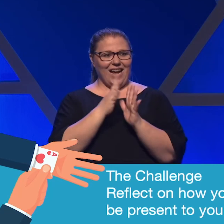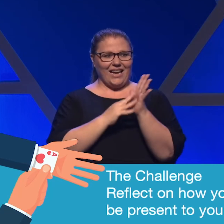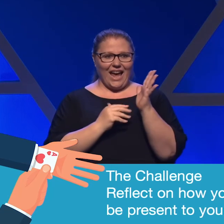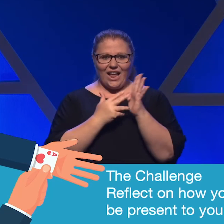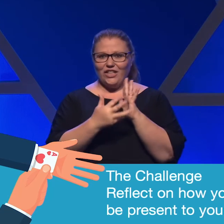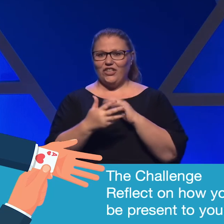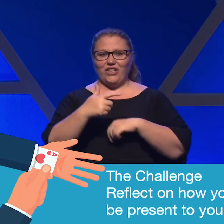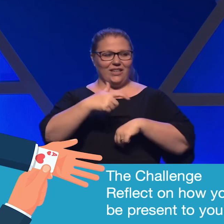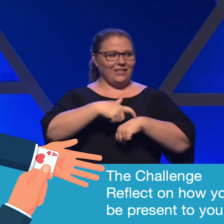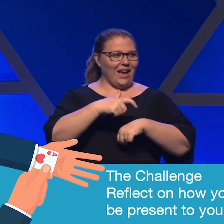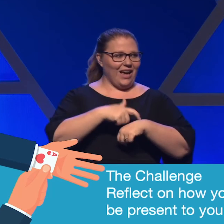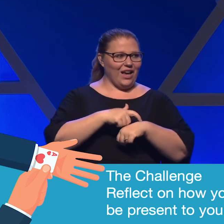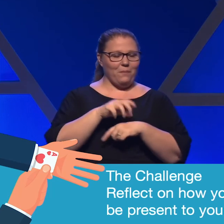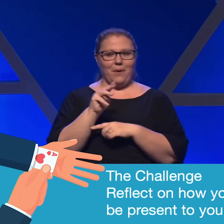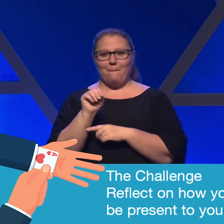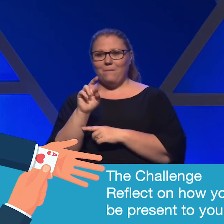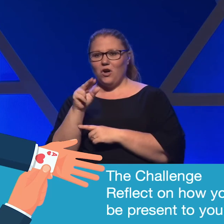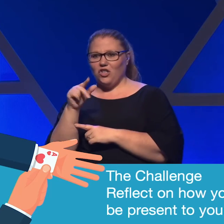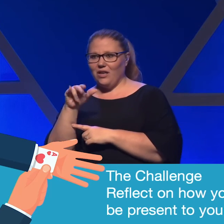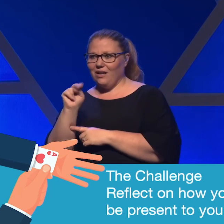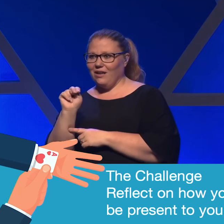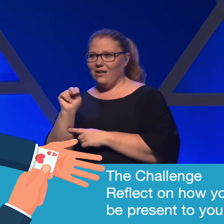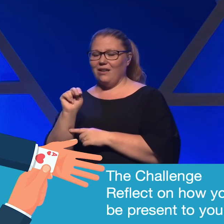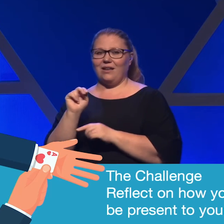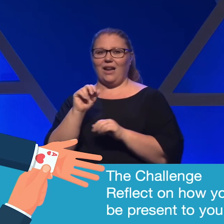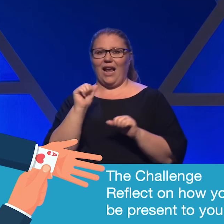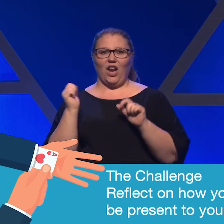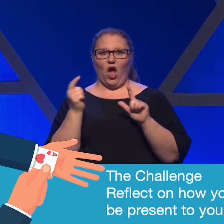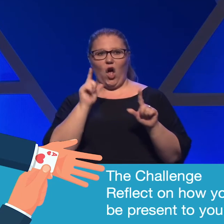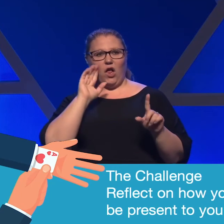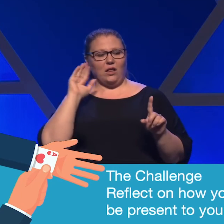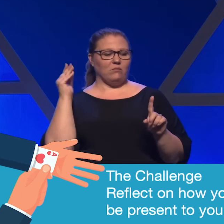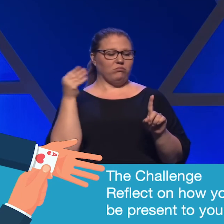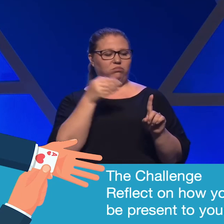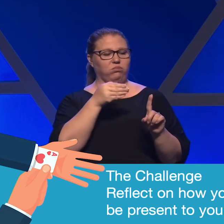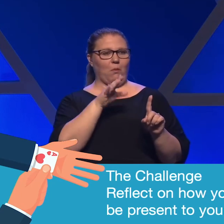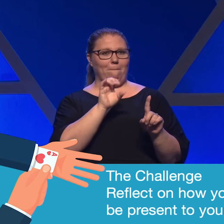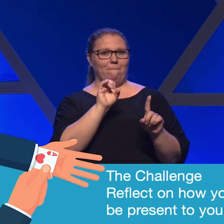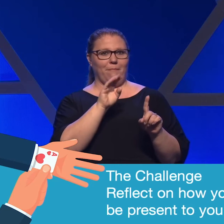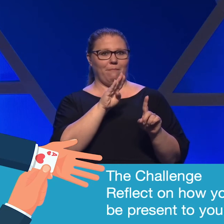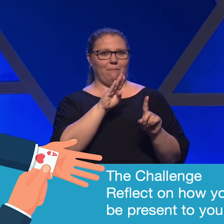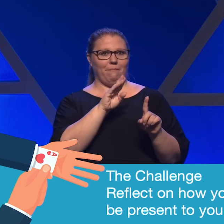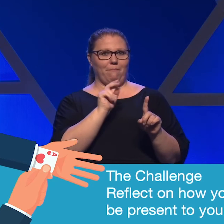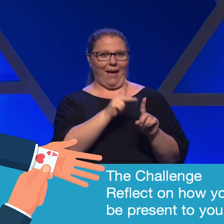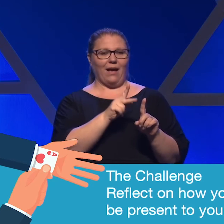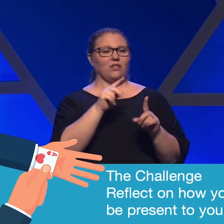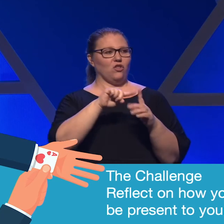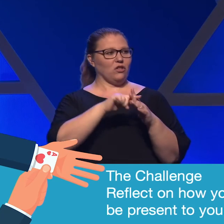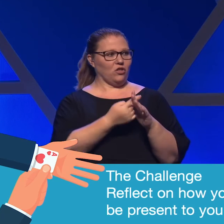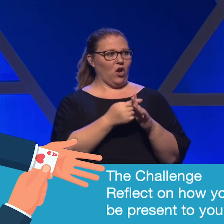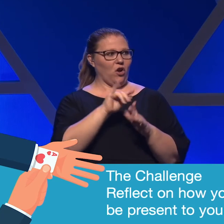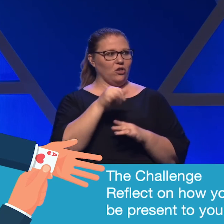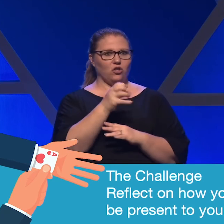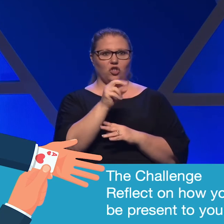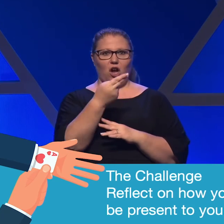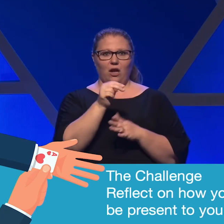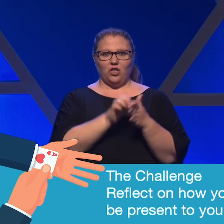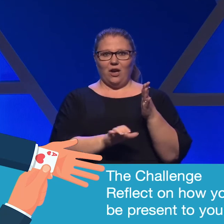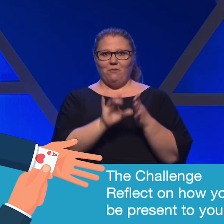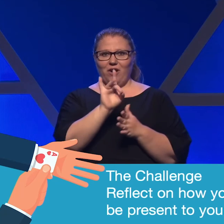time, margin. It all circles back to what we started with, with John 8, 44